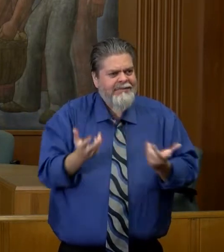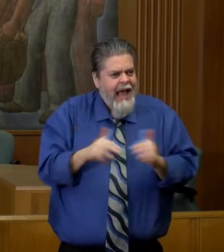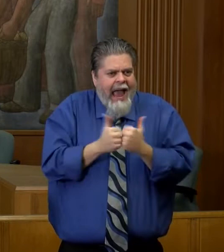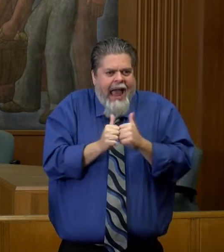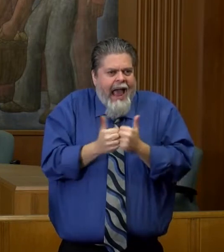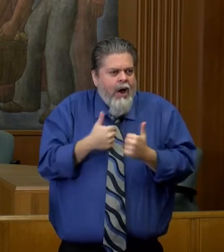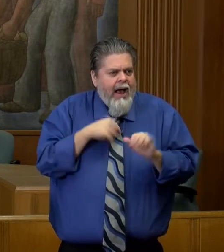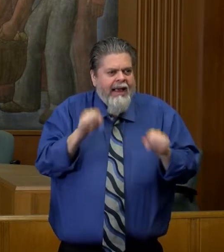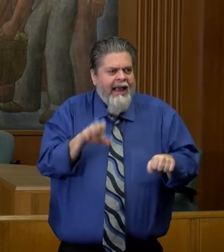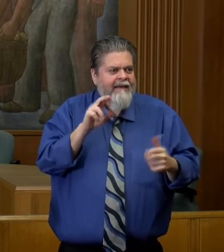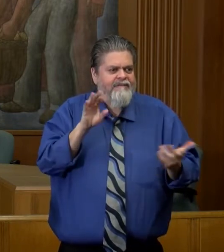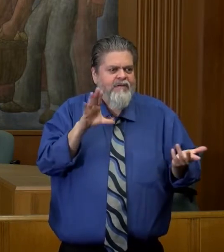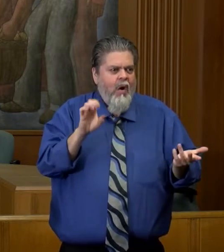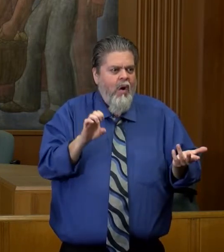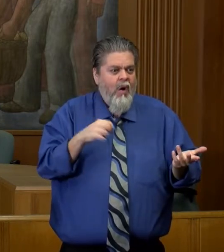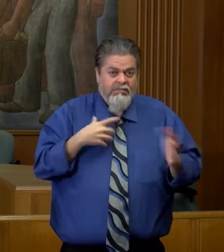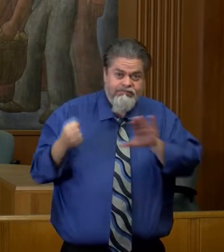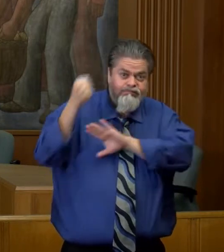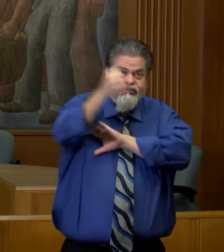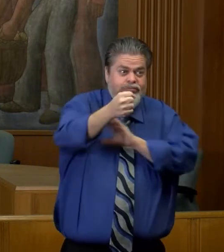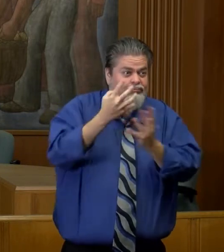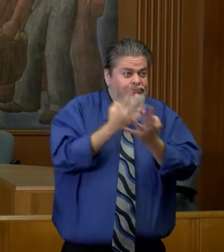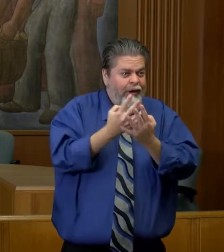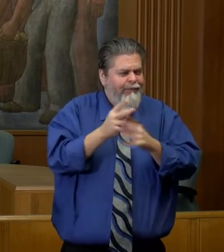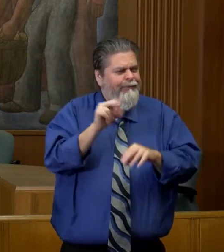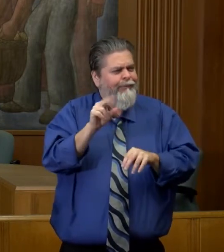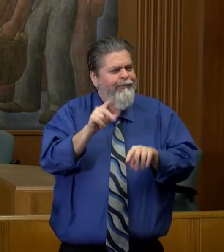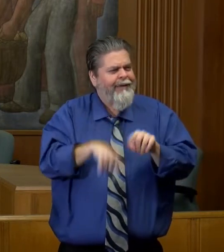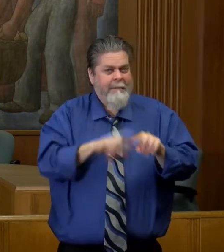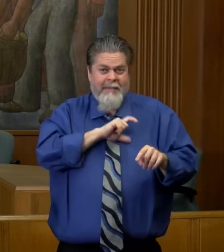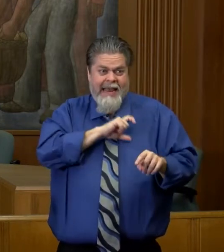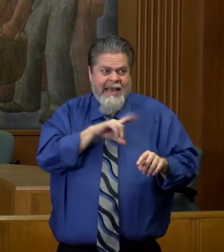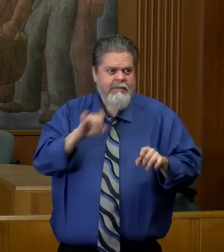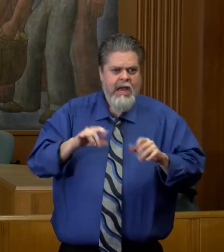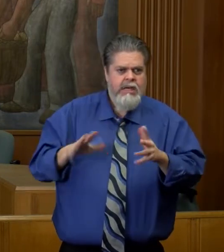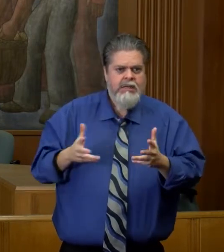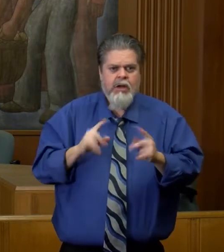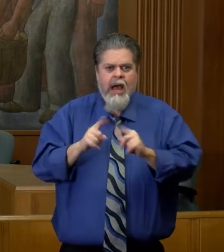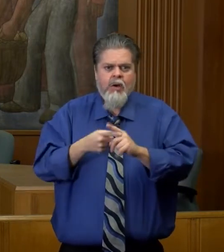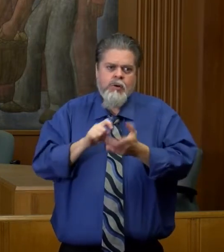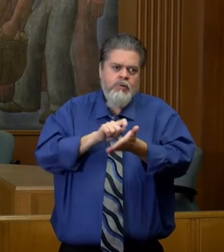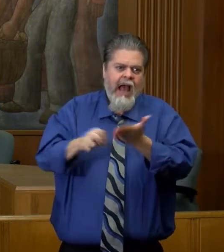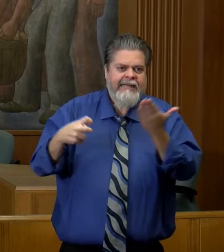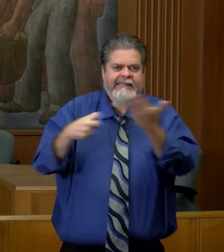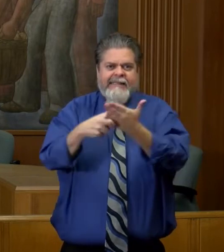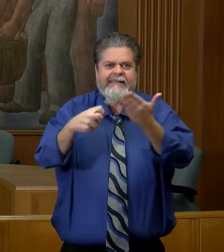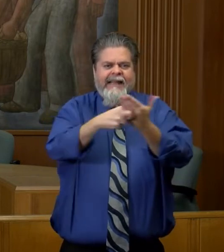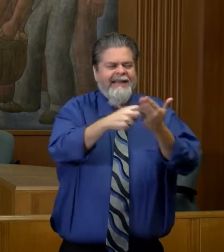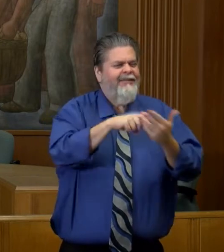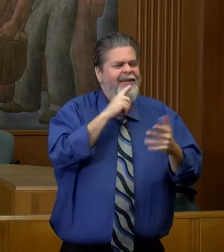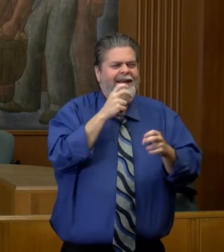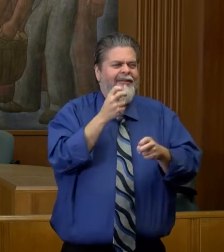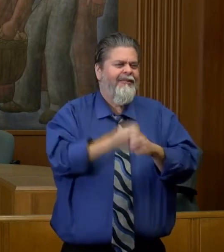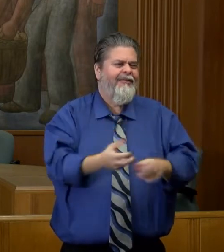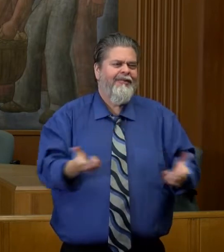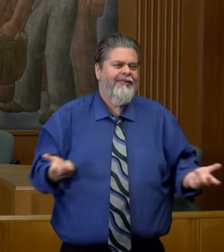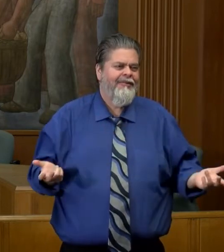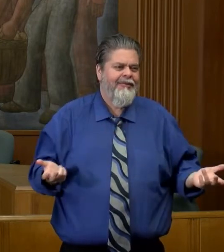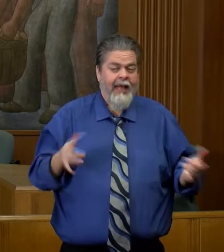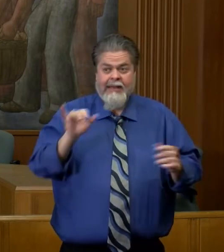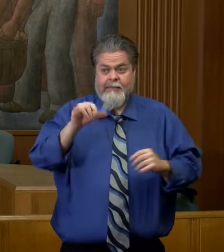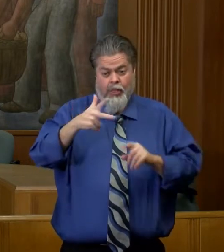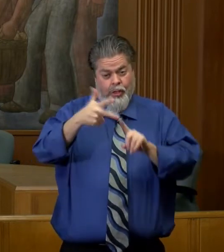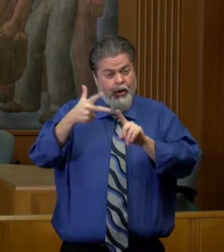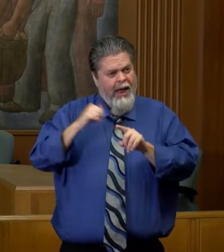enforce it. It's not enforceable. I'm not going to put our cops in a position where they have to enforce mask mandates. Third, we have a